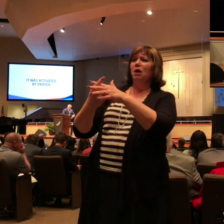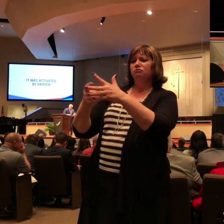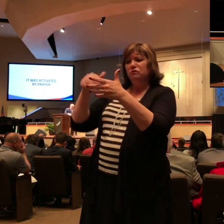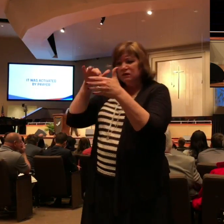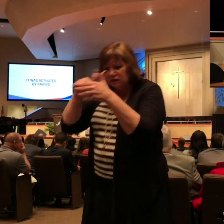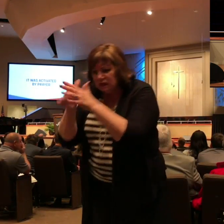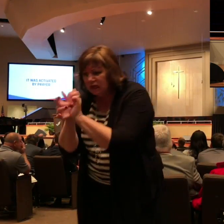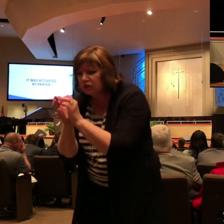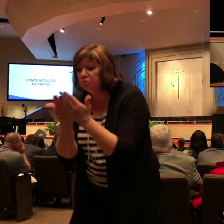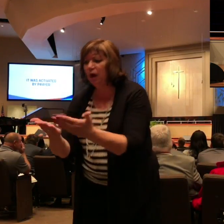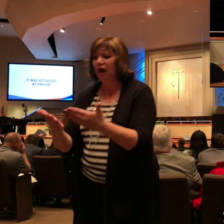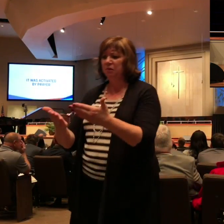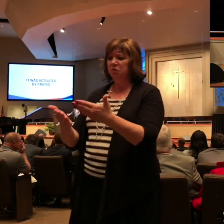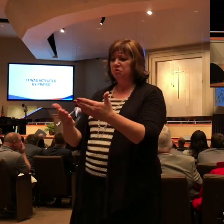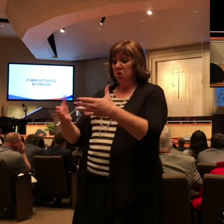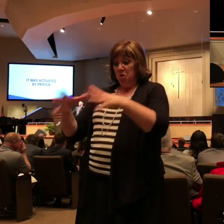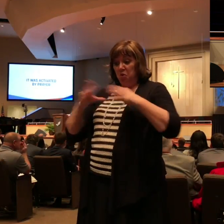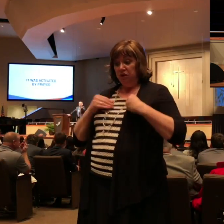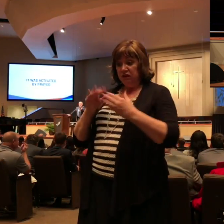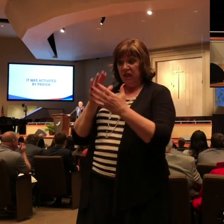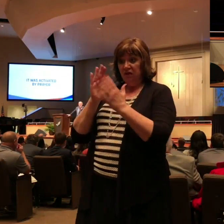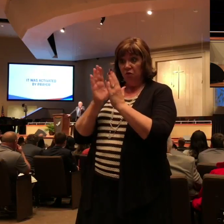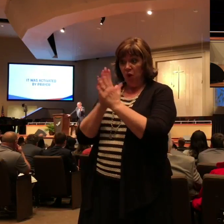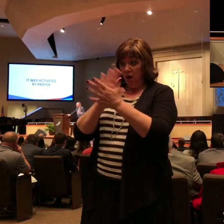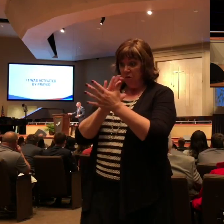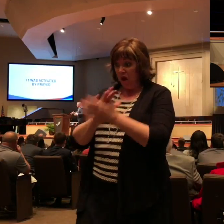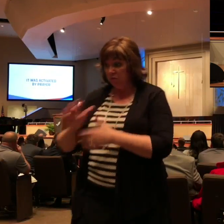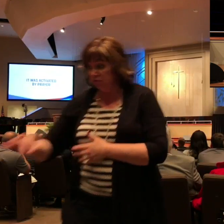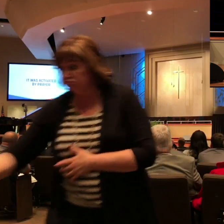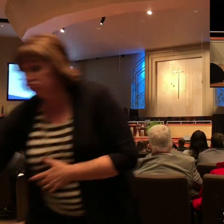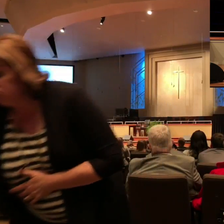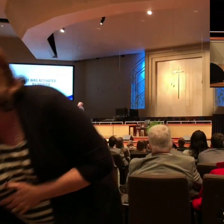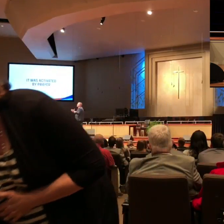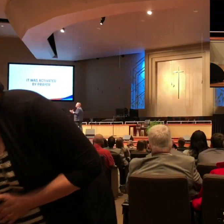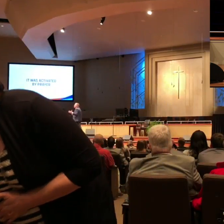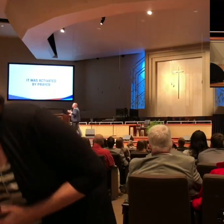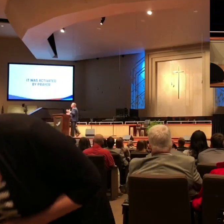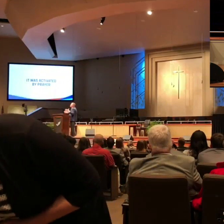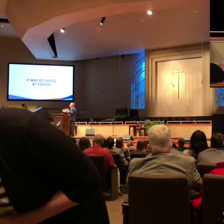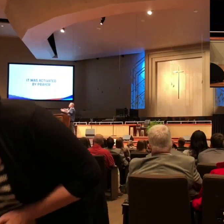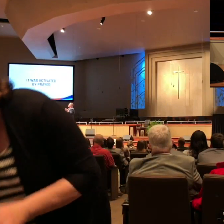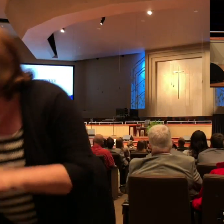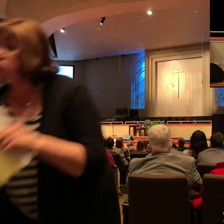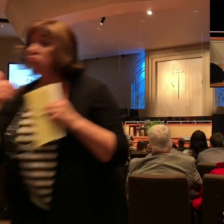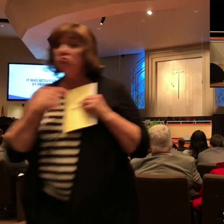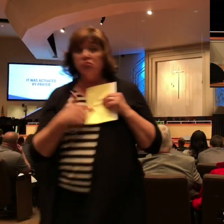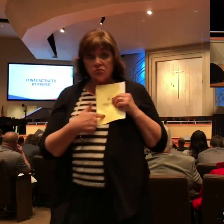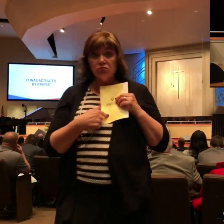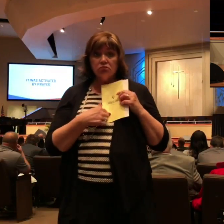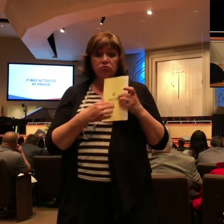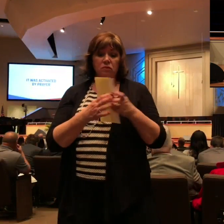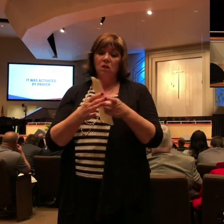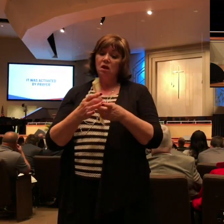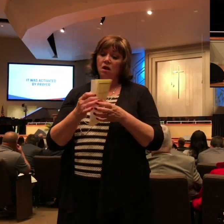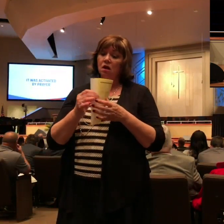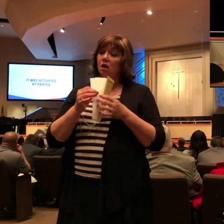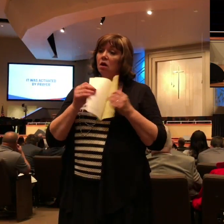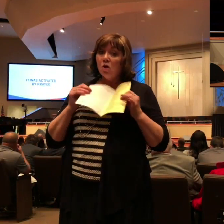page and we hear of needs and maybe we get the notification on the app or whatever the case may be. Boy, let's be sure we pray because of the